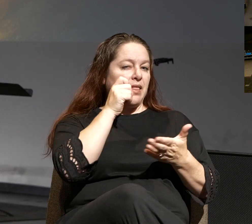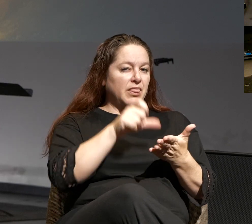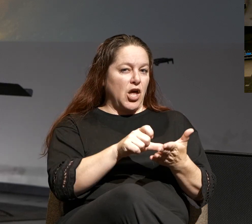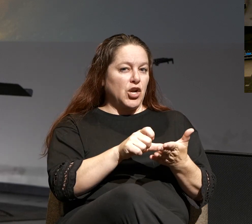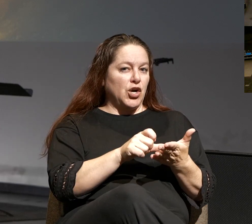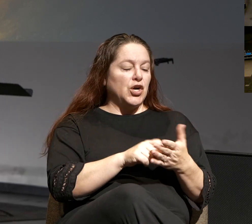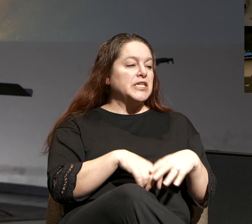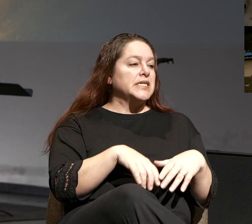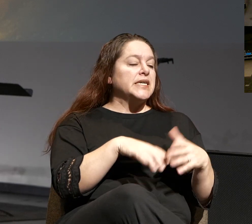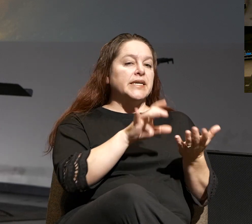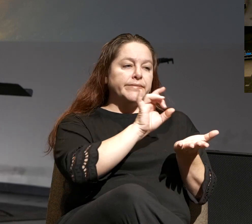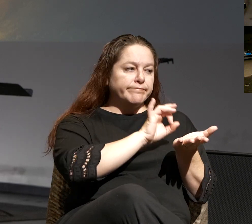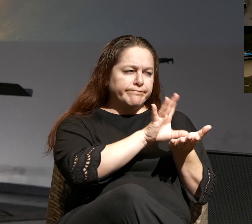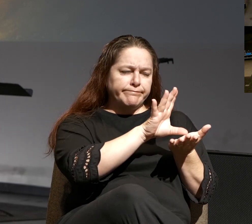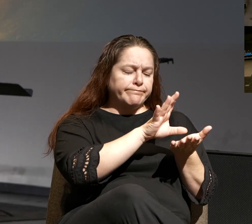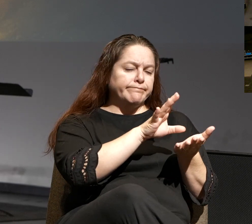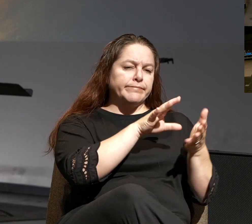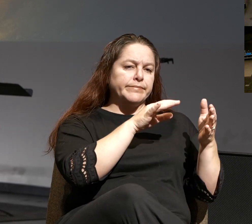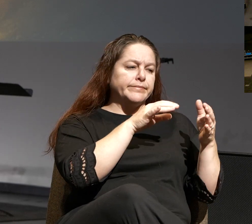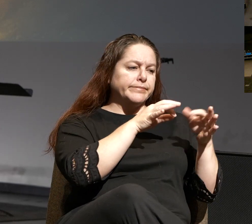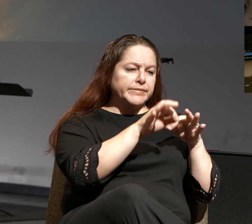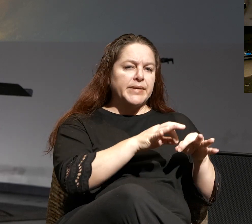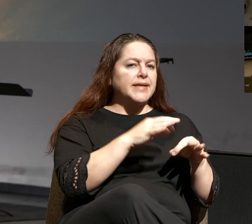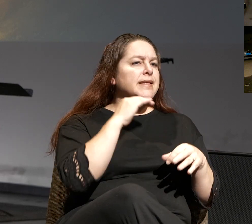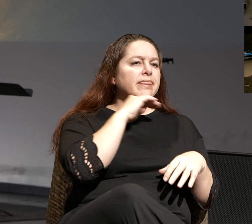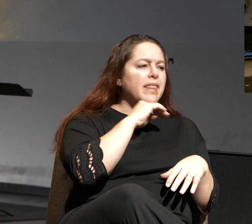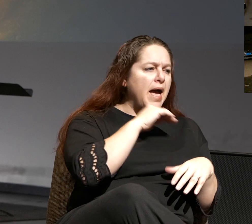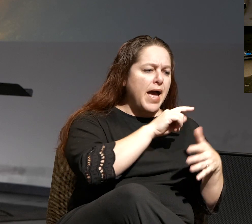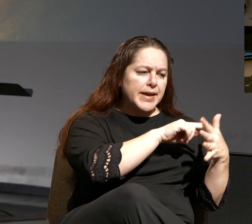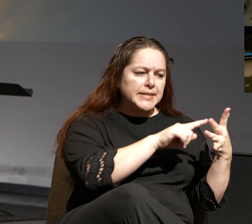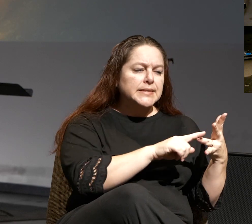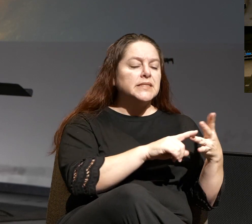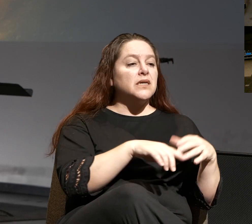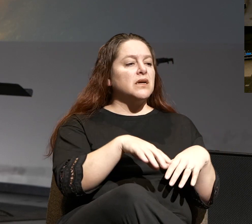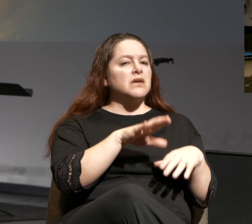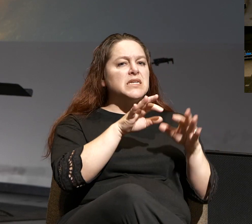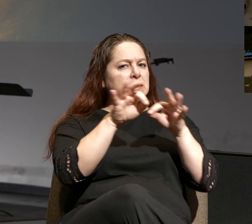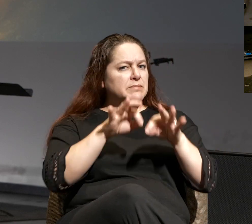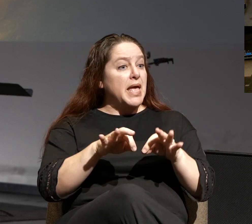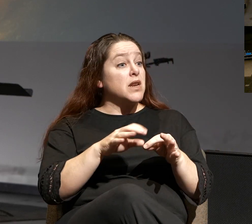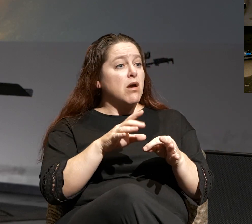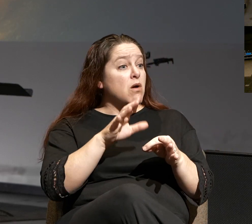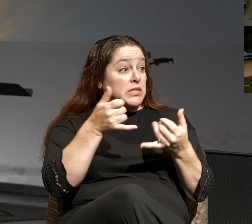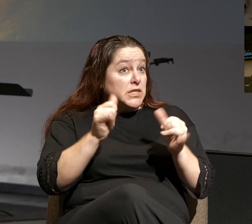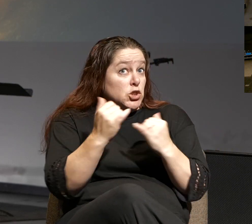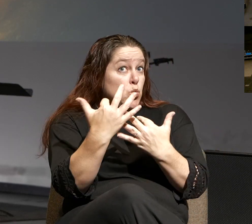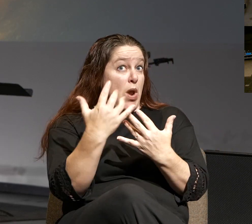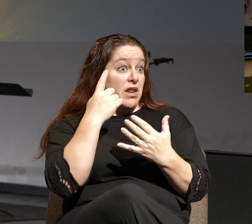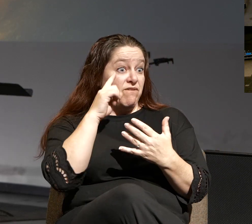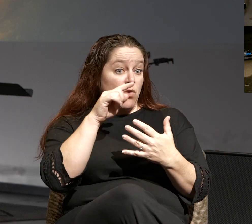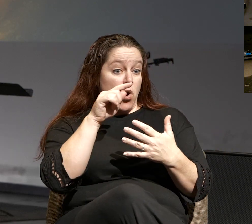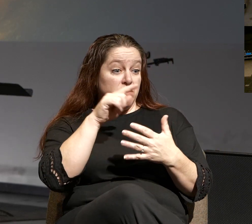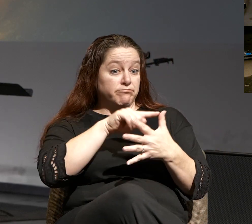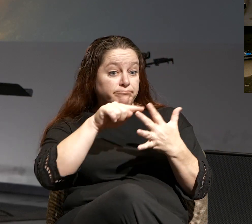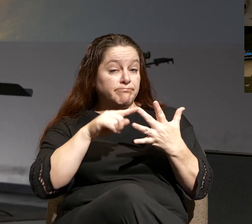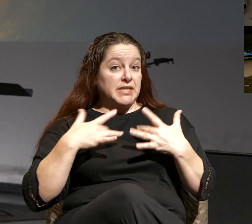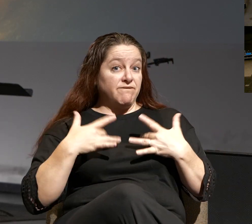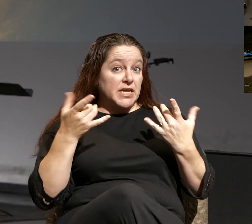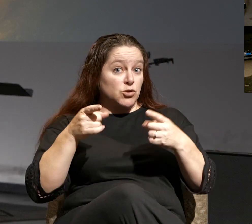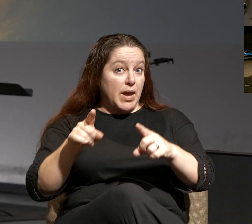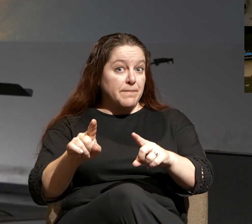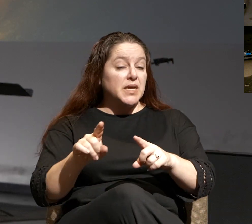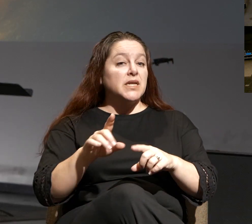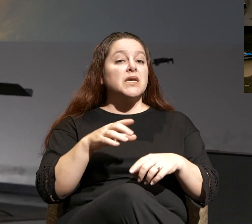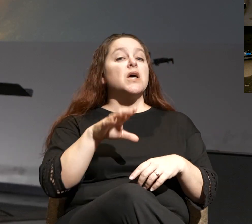dispels the lies. He explains that there are certain events that still need to happen first. He explains that Oprah,